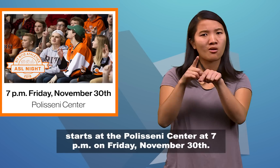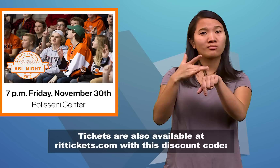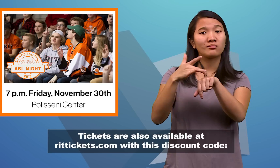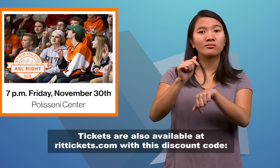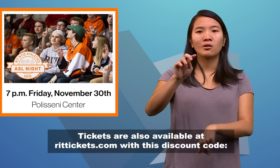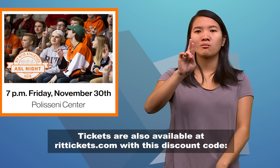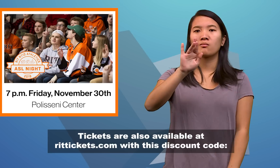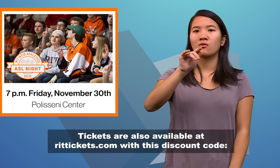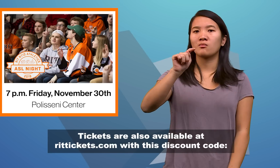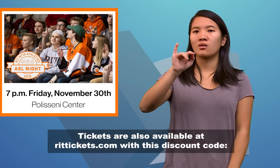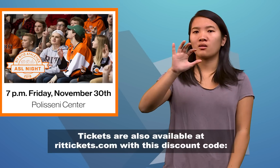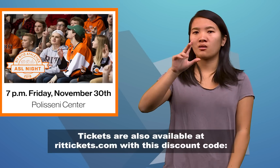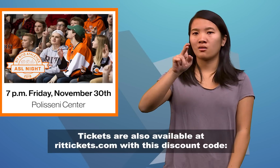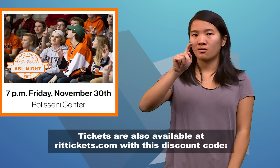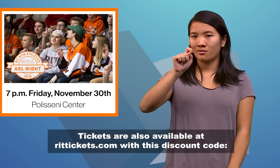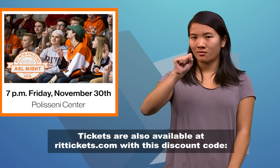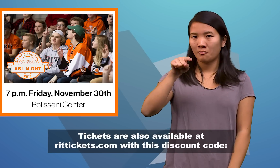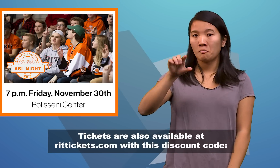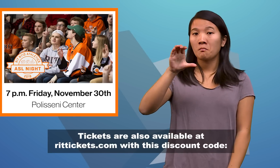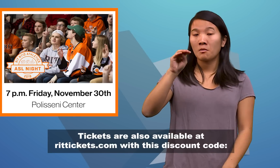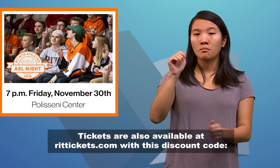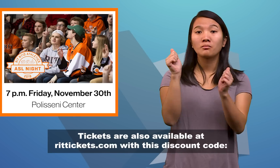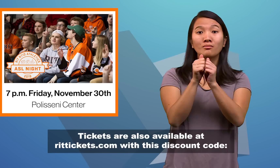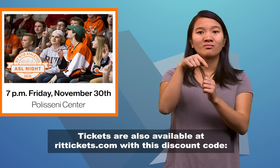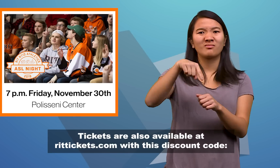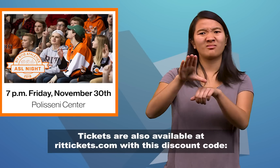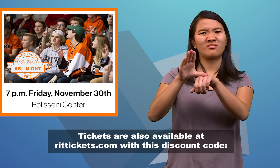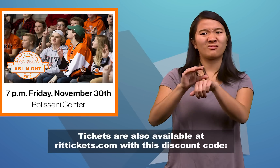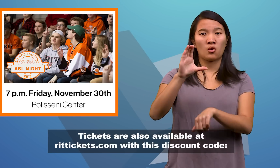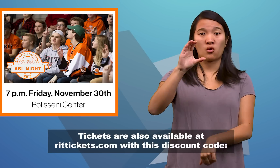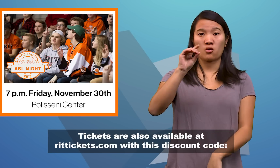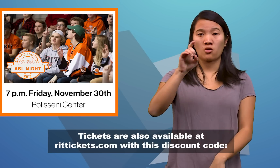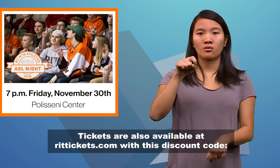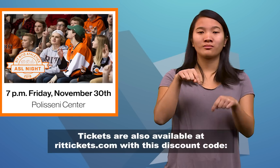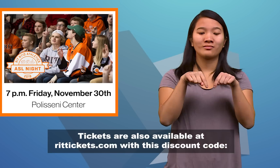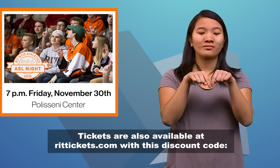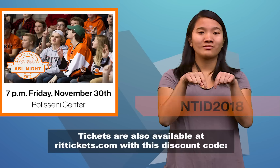Tickets are also available at RITTickets.com with this discount code.